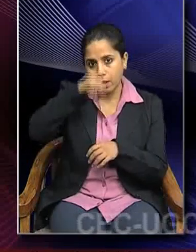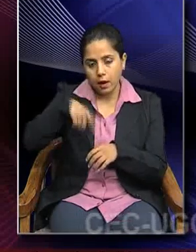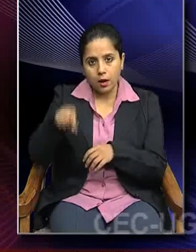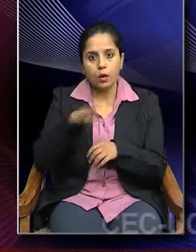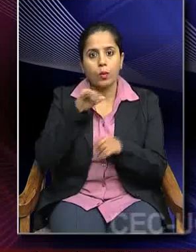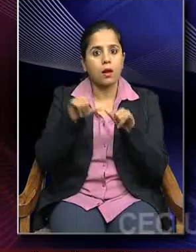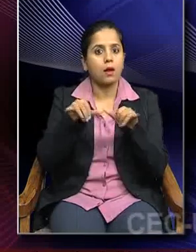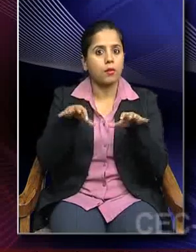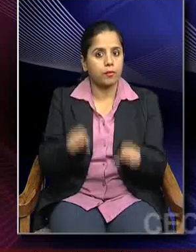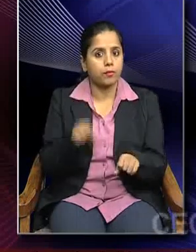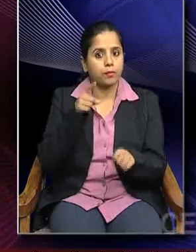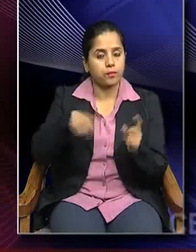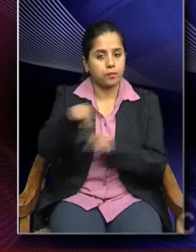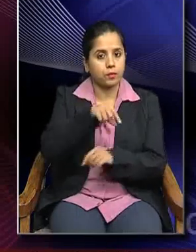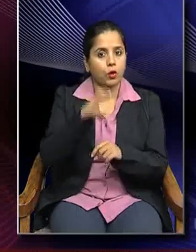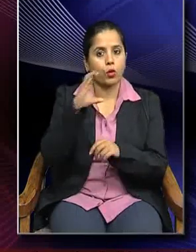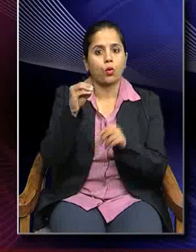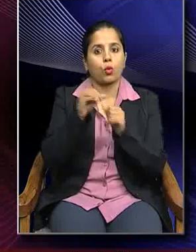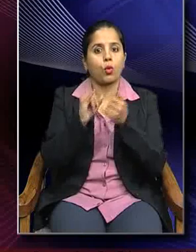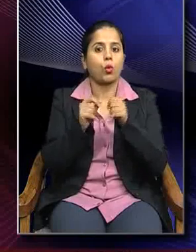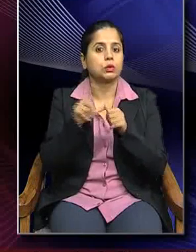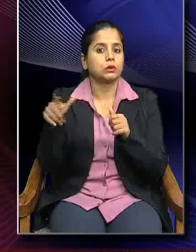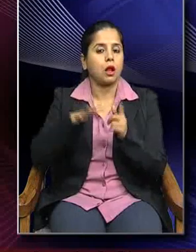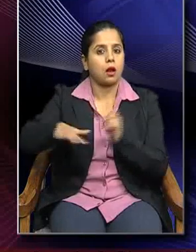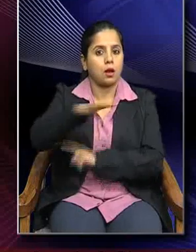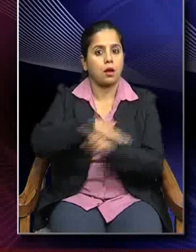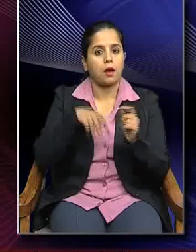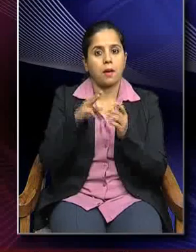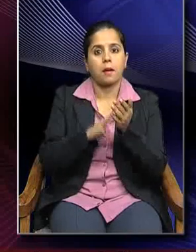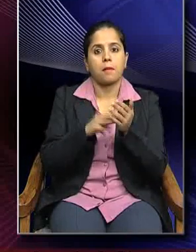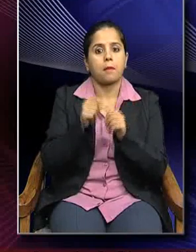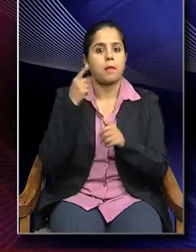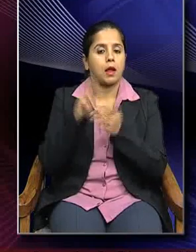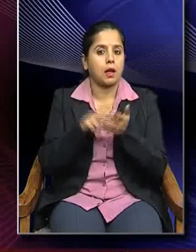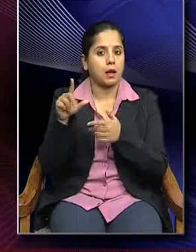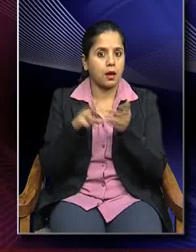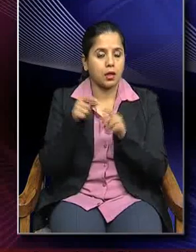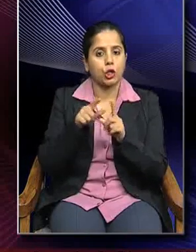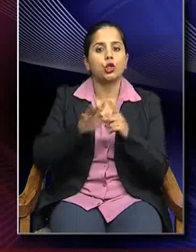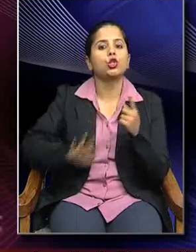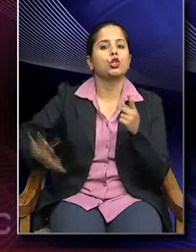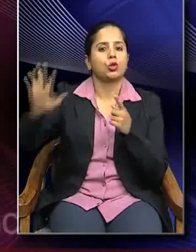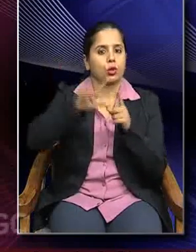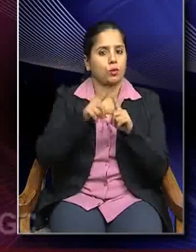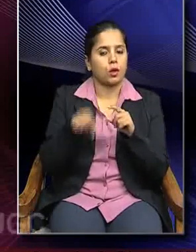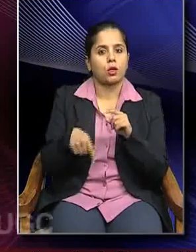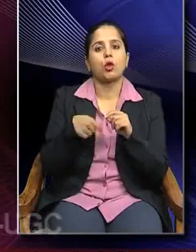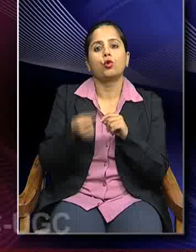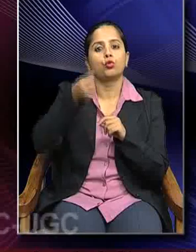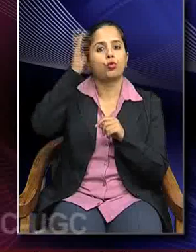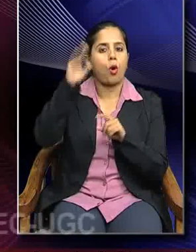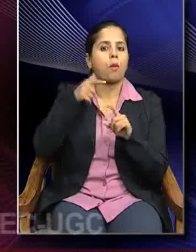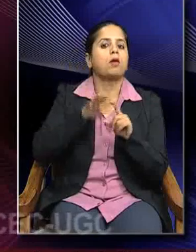through its coastal areas to the mainland in Europe, the Roman Empire. So